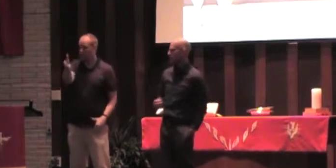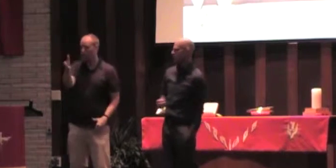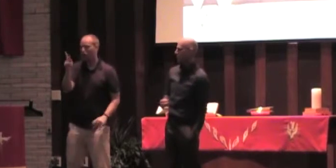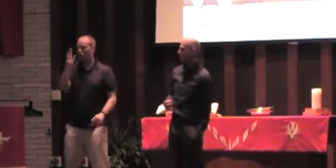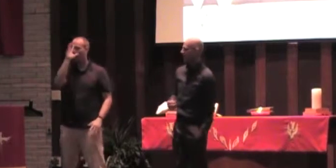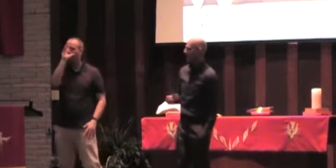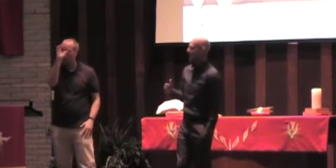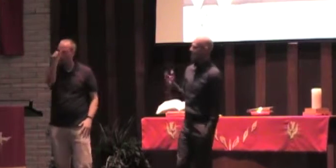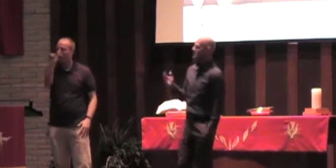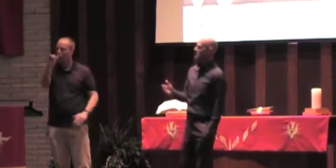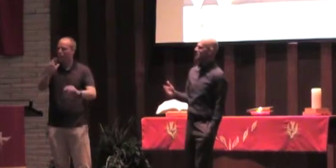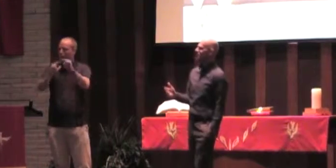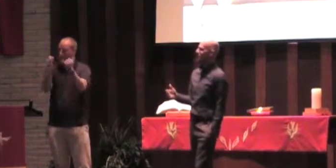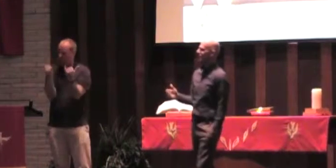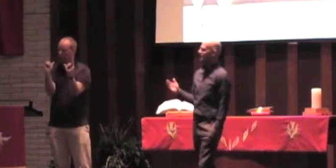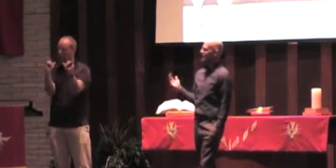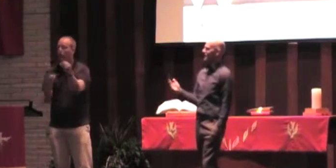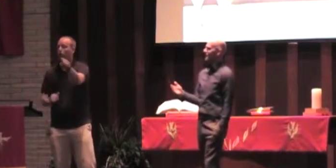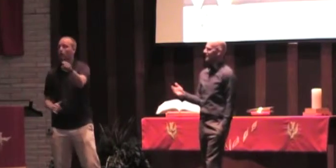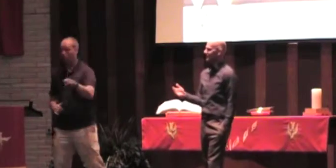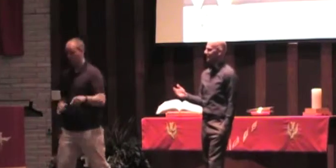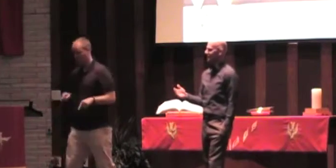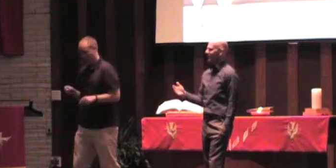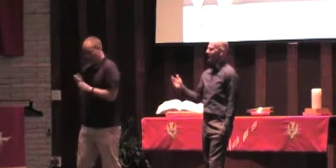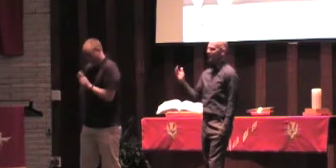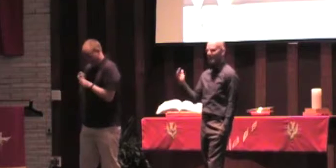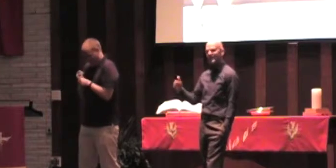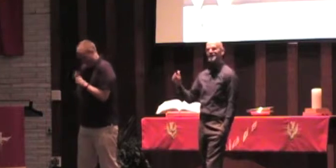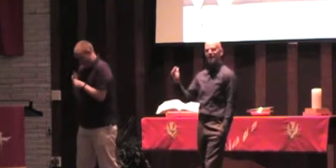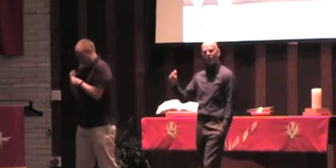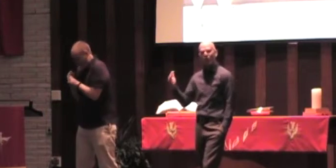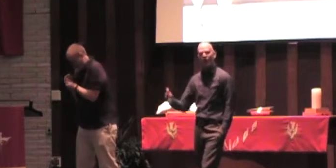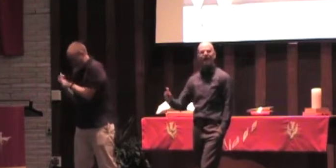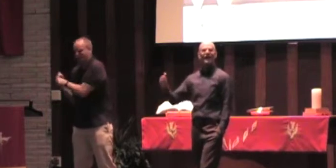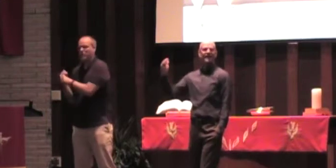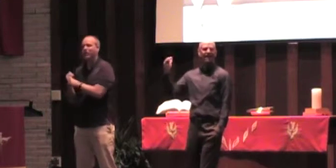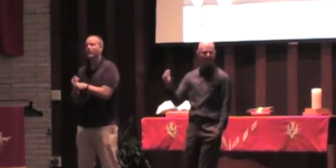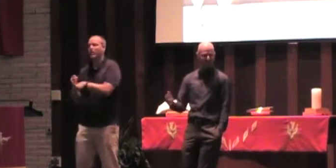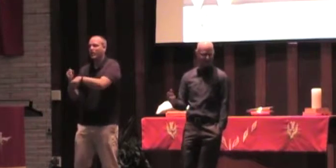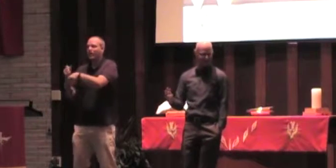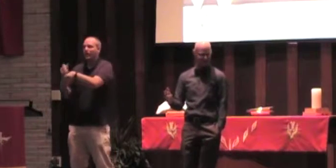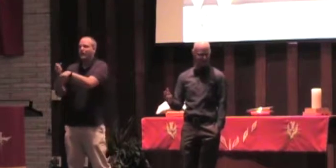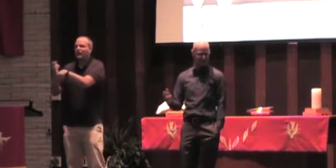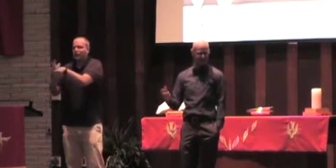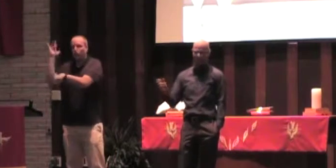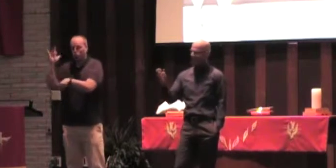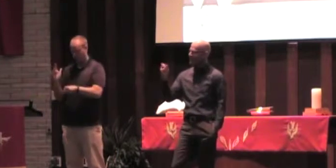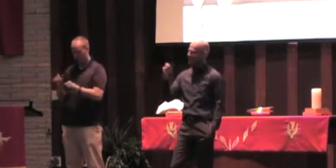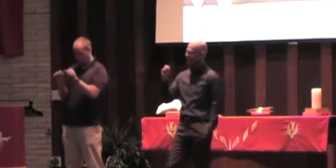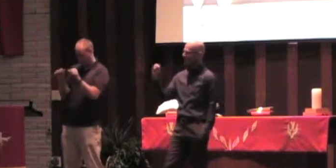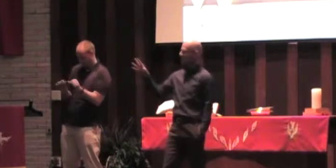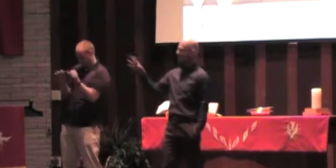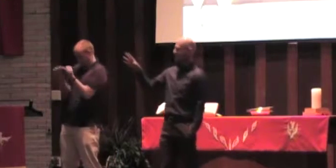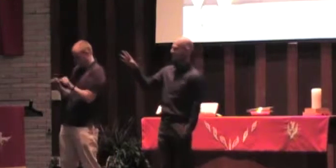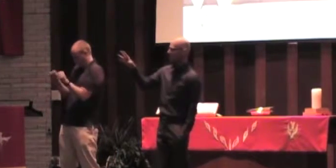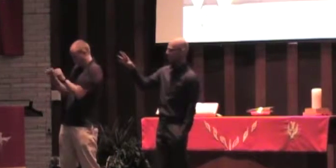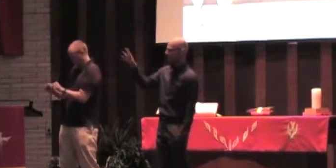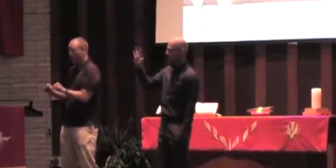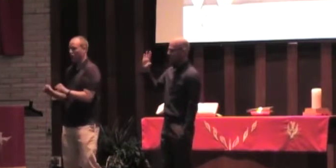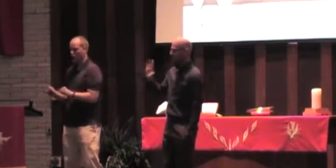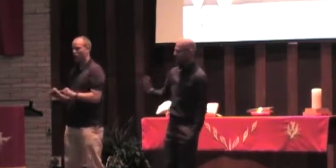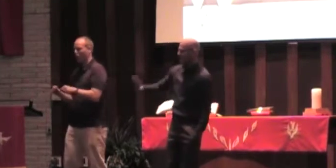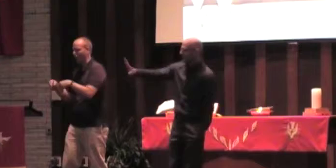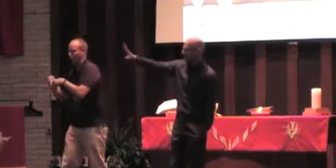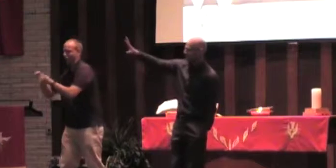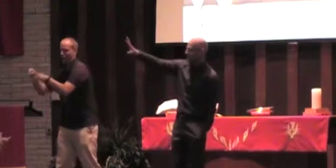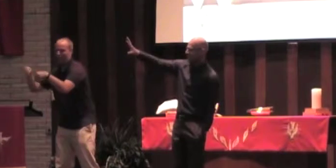of the world. And Demetrius and his crownings, they did quite a killing. They supported the temple